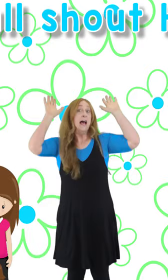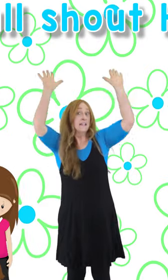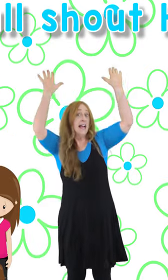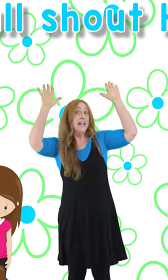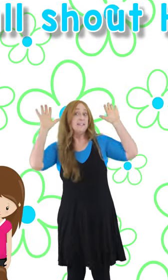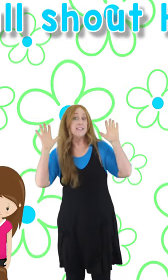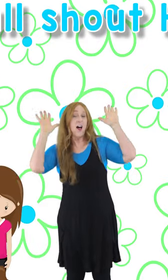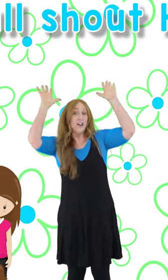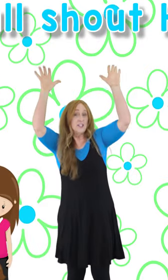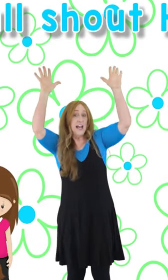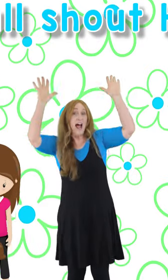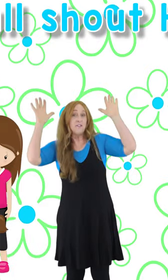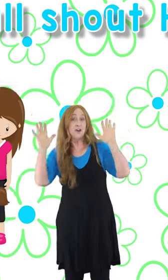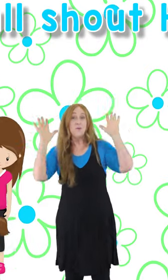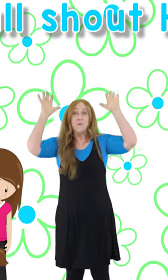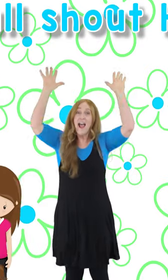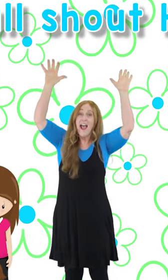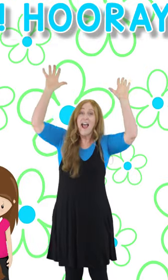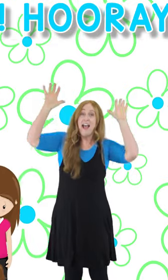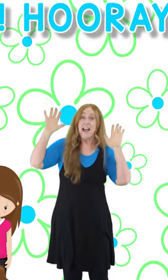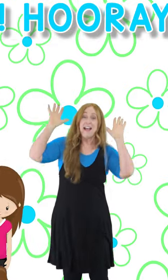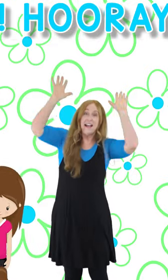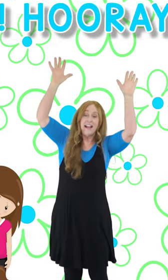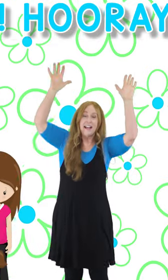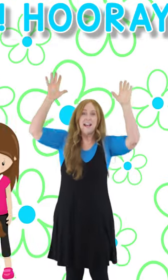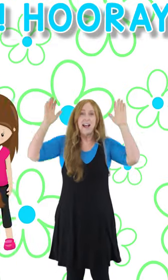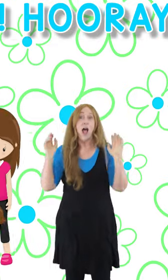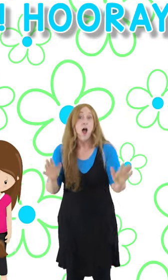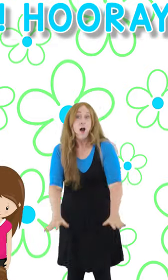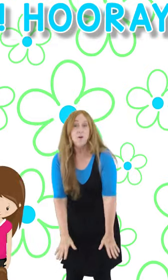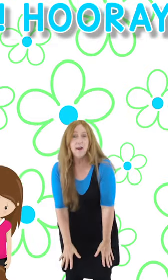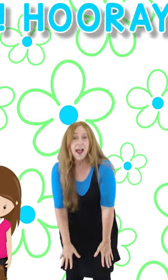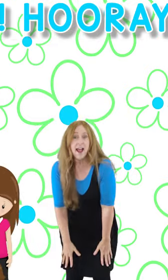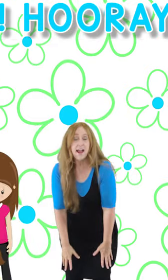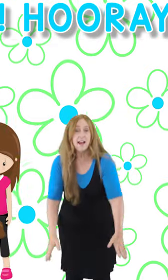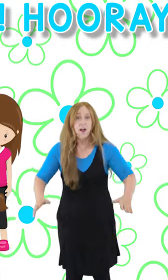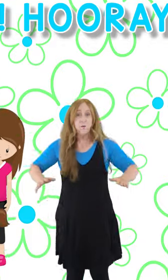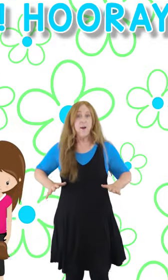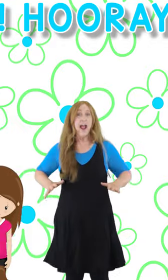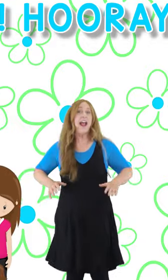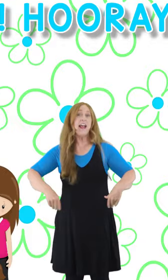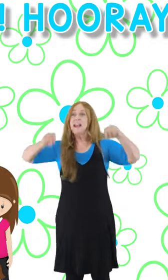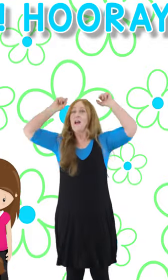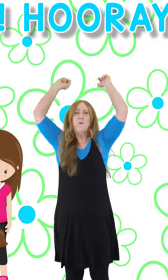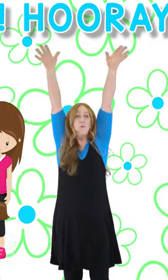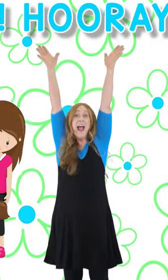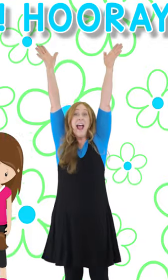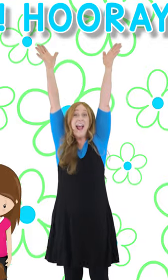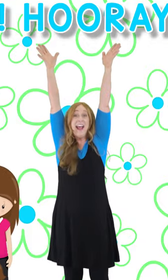Let's all shout hooray, hooray, hooray, hooray.